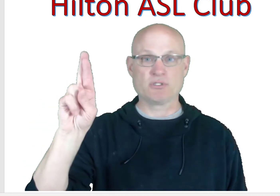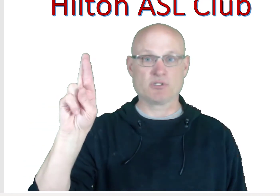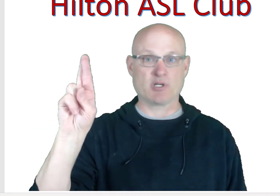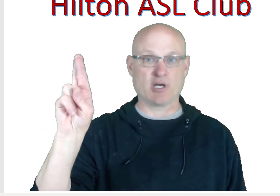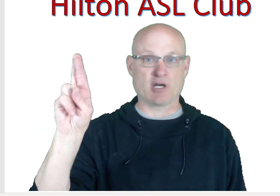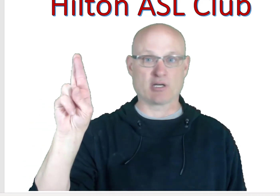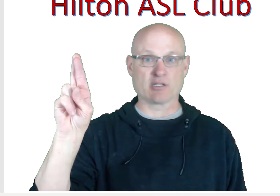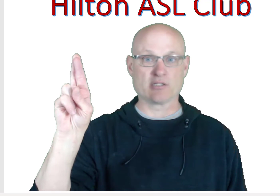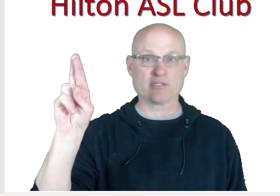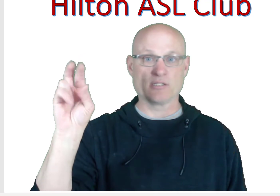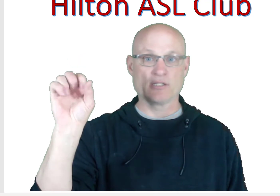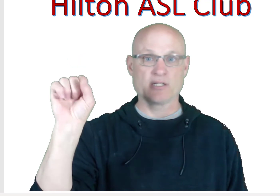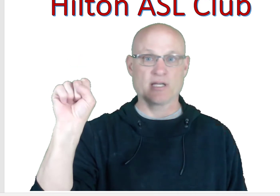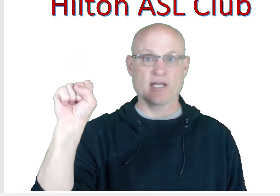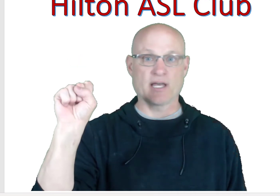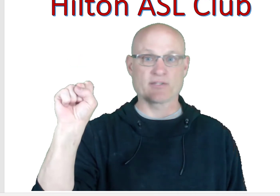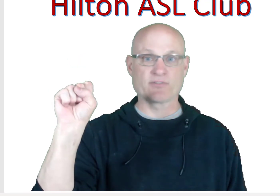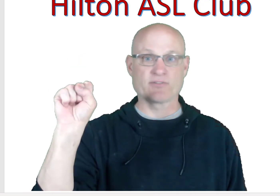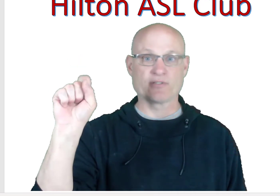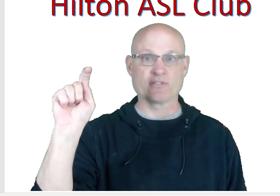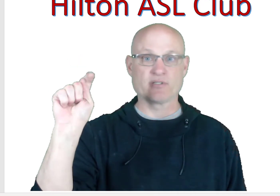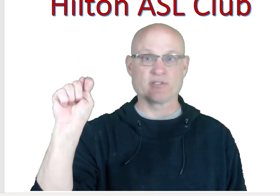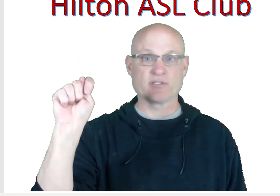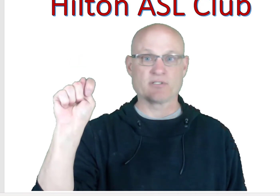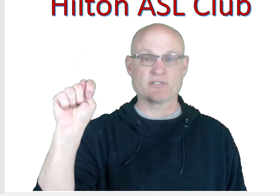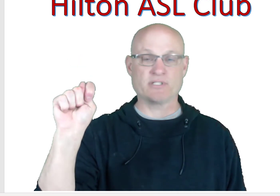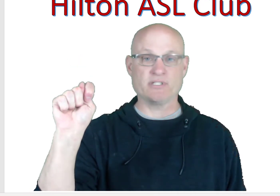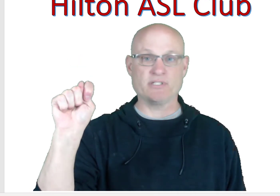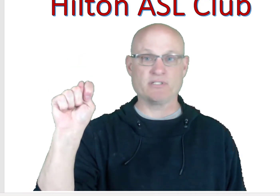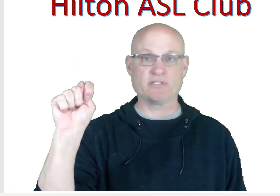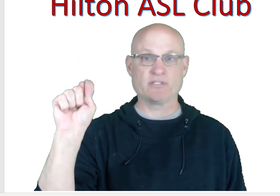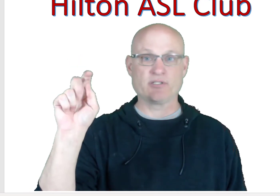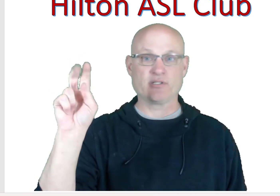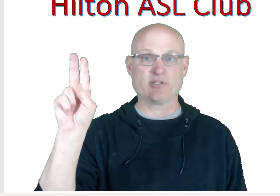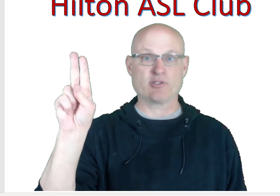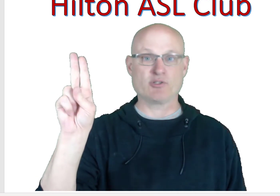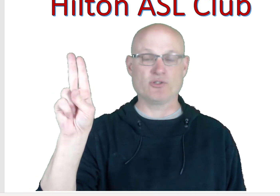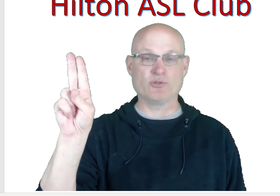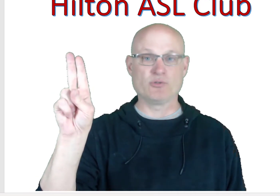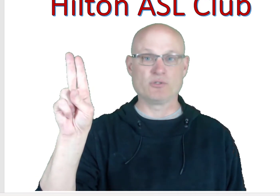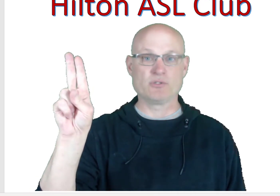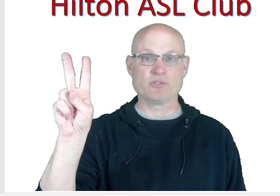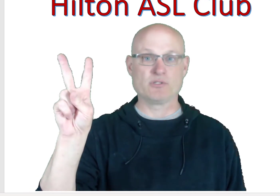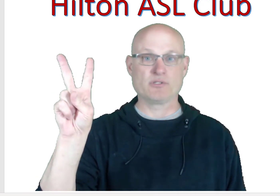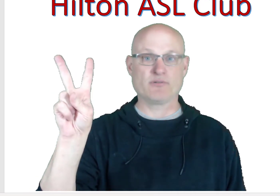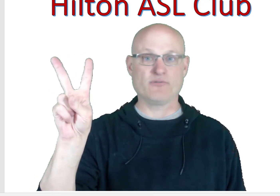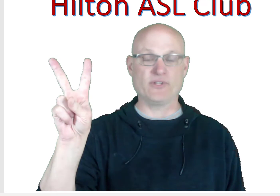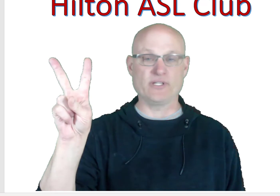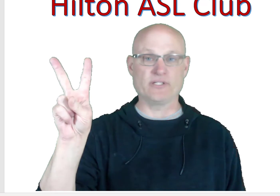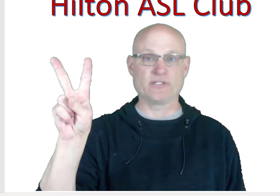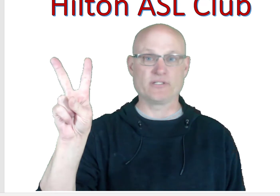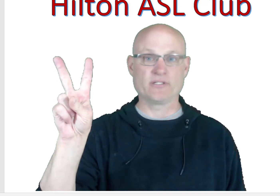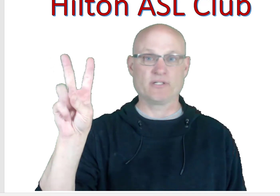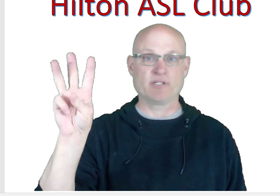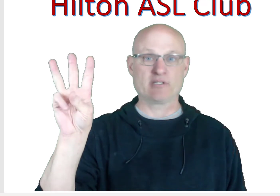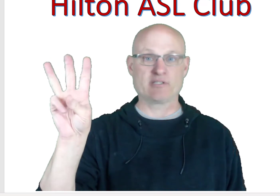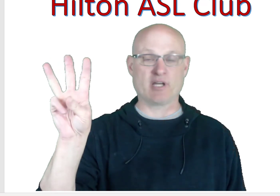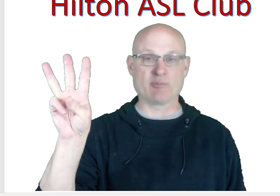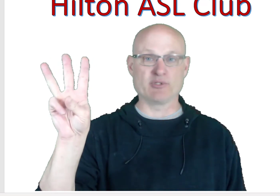R, S, T. T, U, V, W,